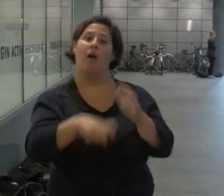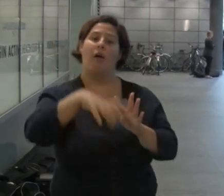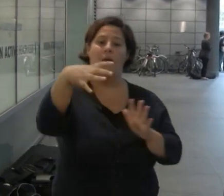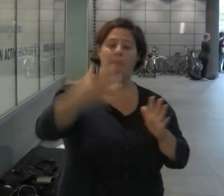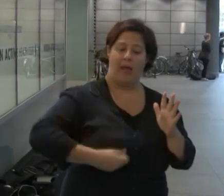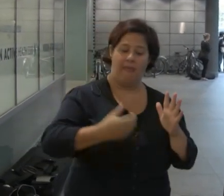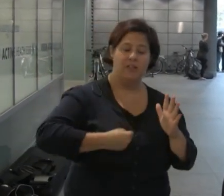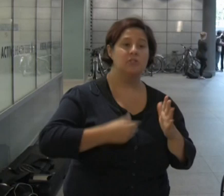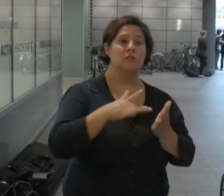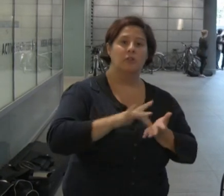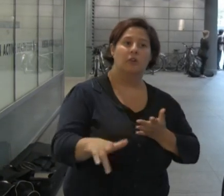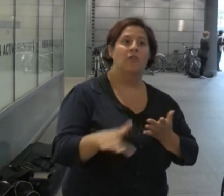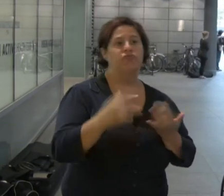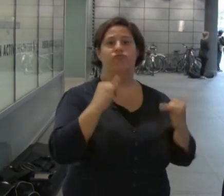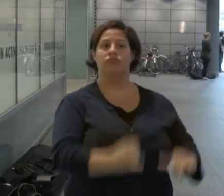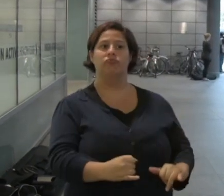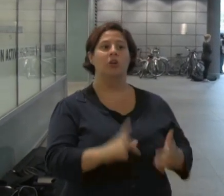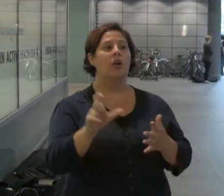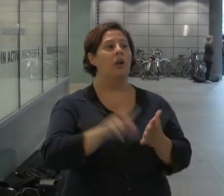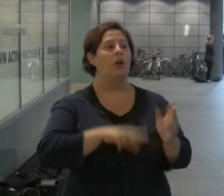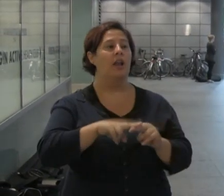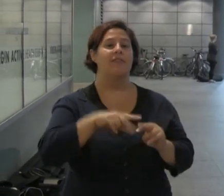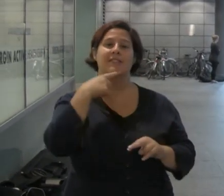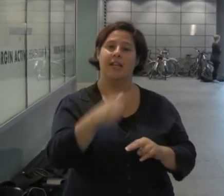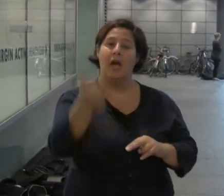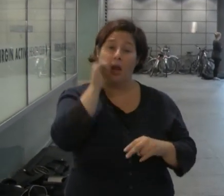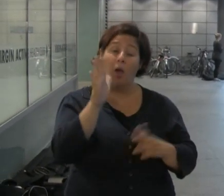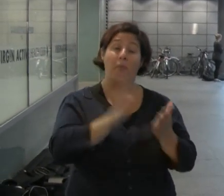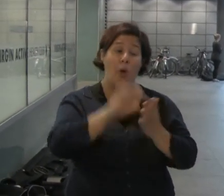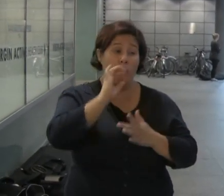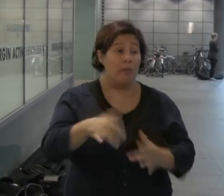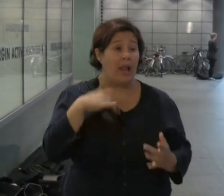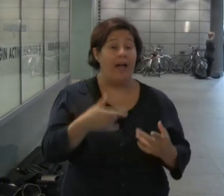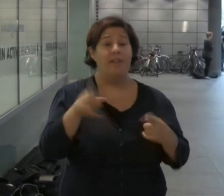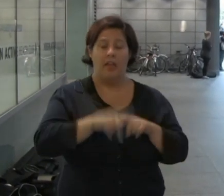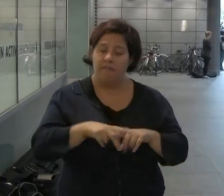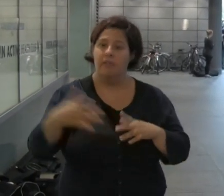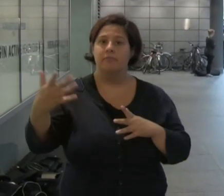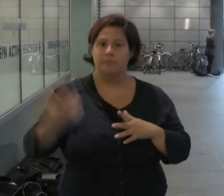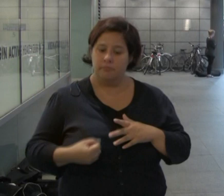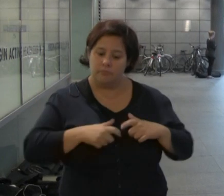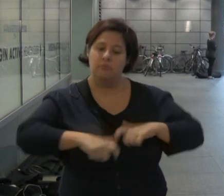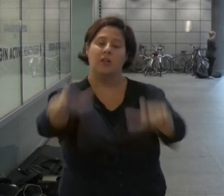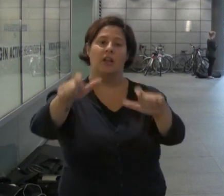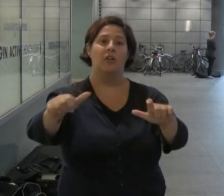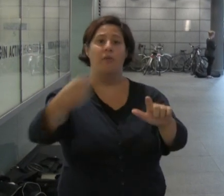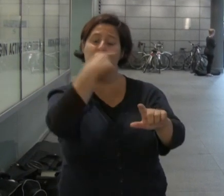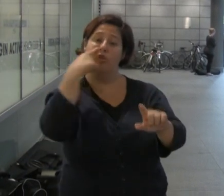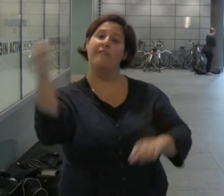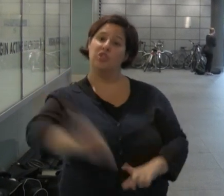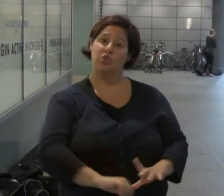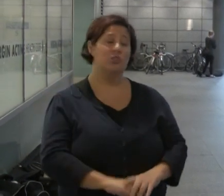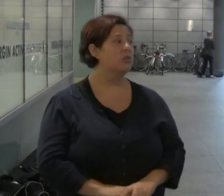incorrect. Cliff said, I know Mark would still be alive today if he had kept his benefits as it proved he should have.